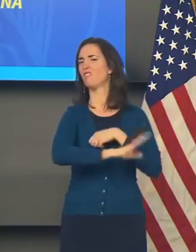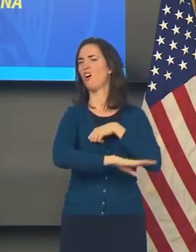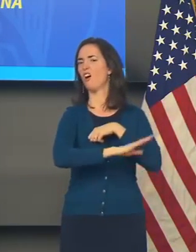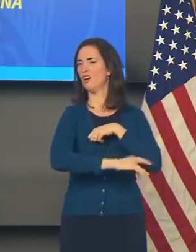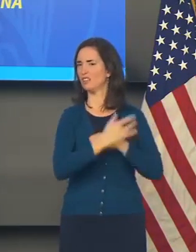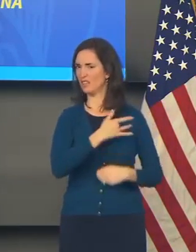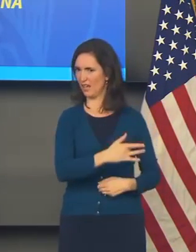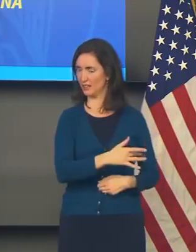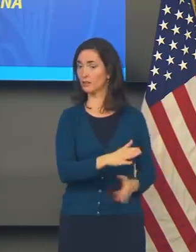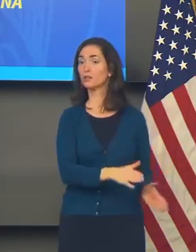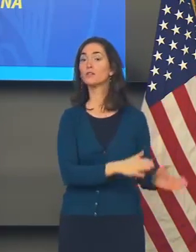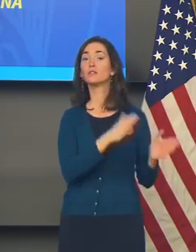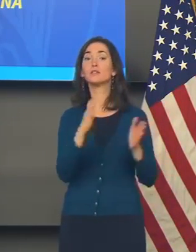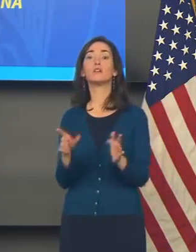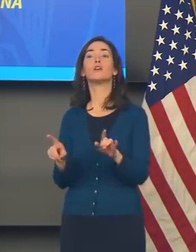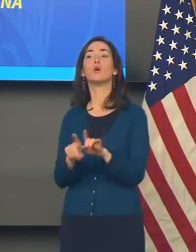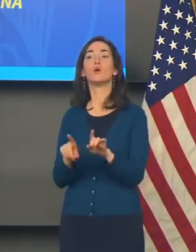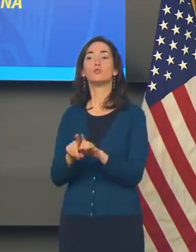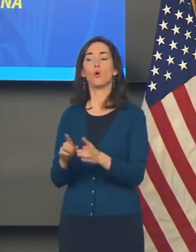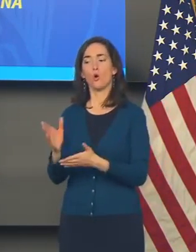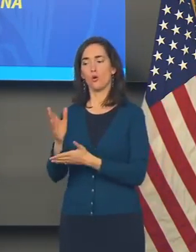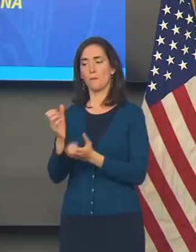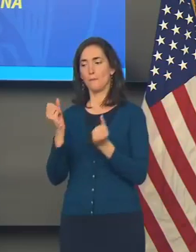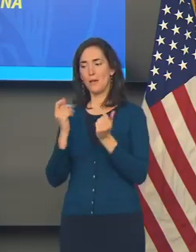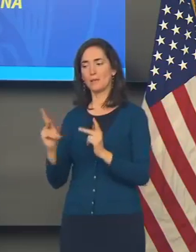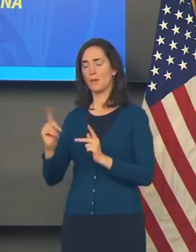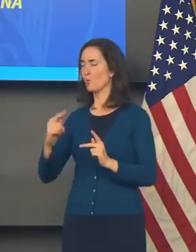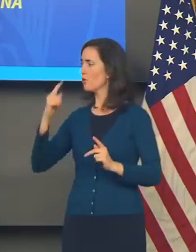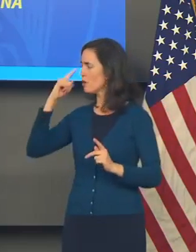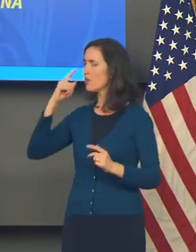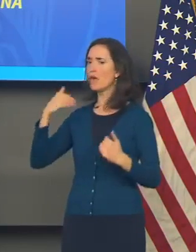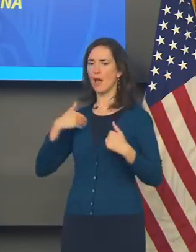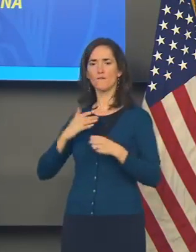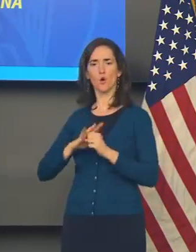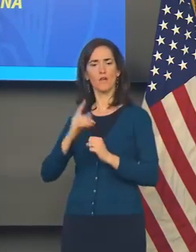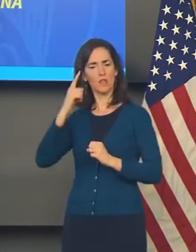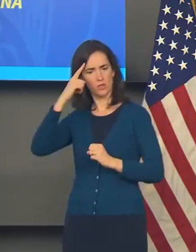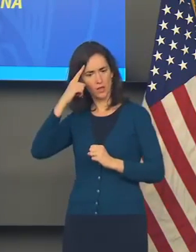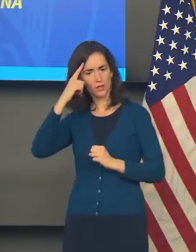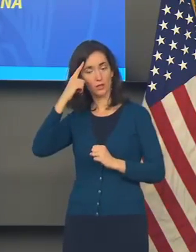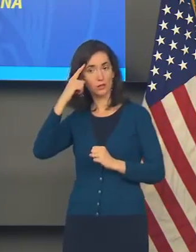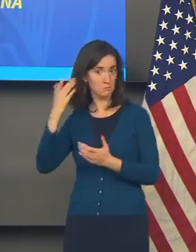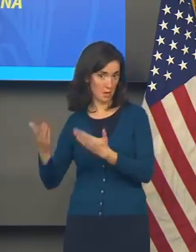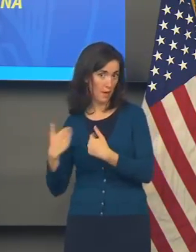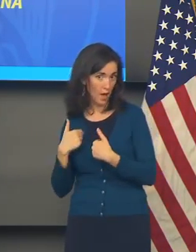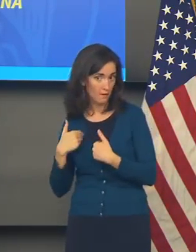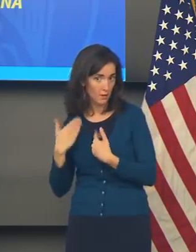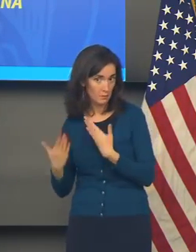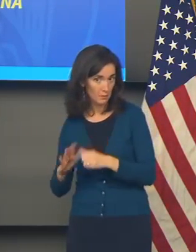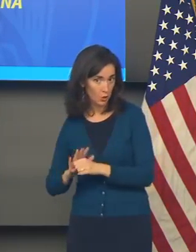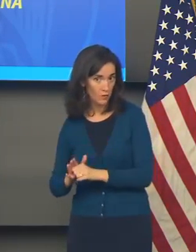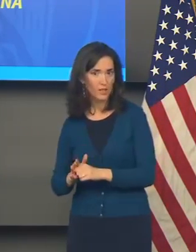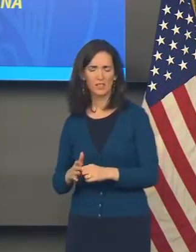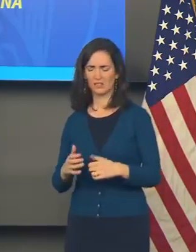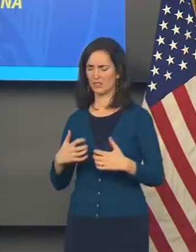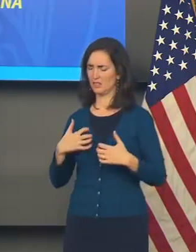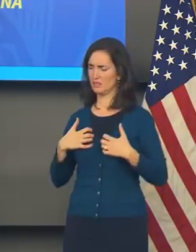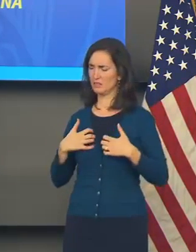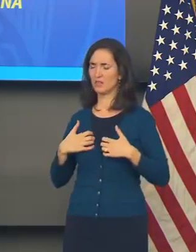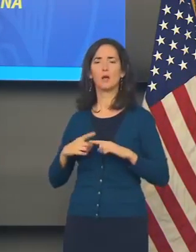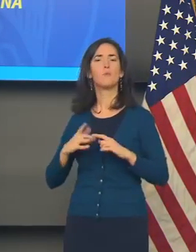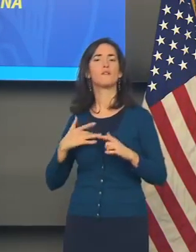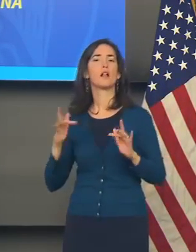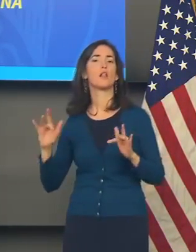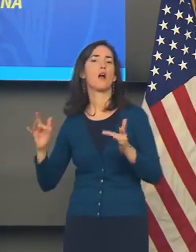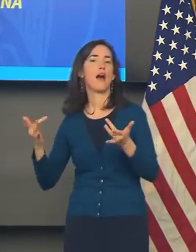We also have a lot of people that think they have COVID and very well might coming in with relatively mild